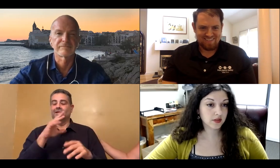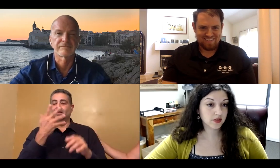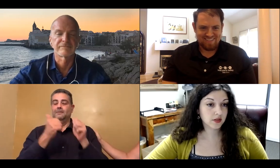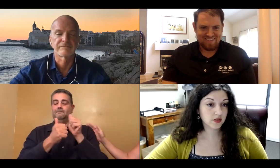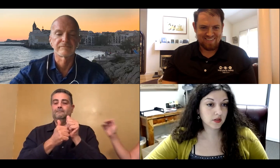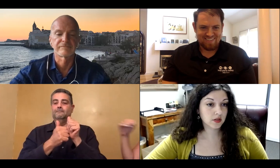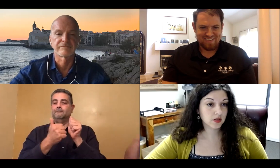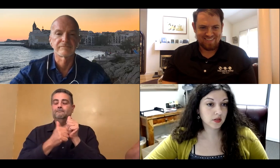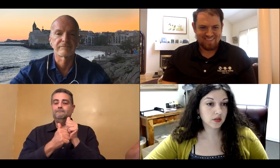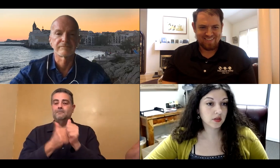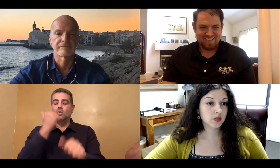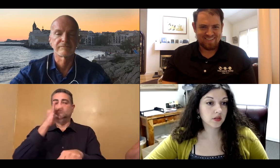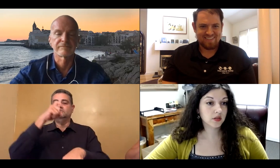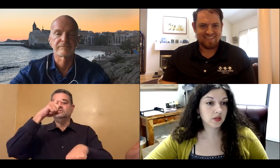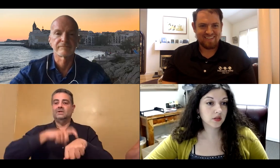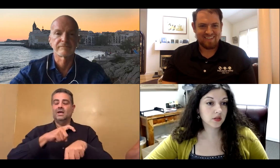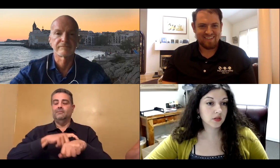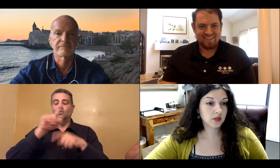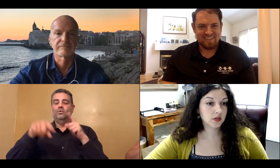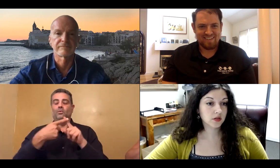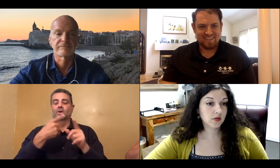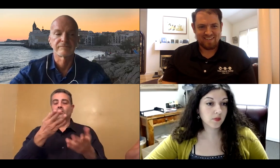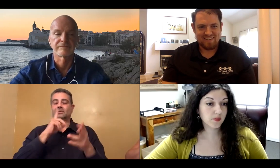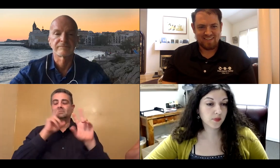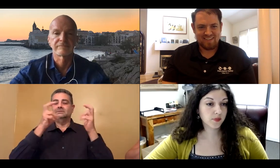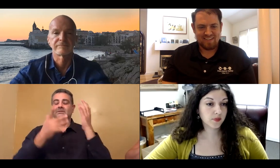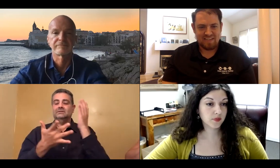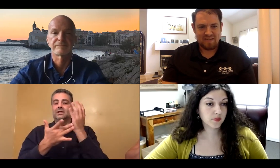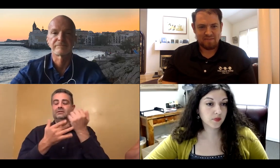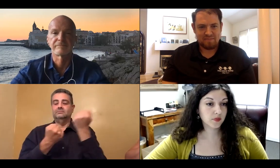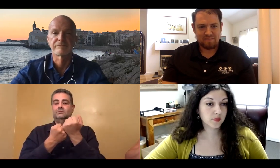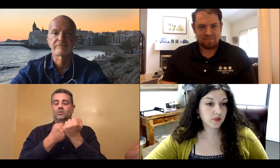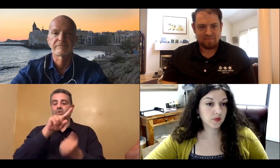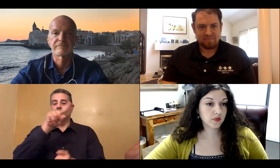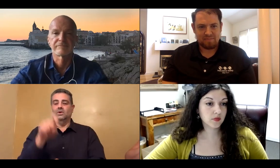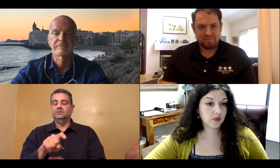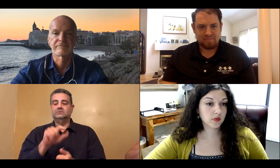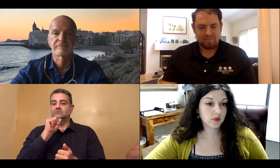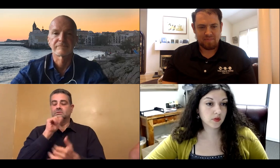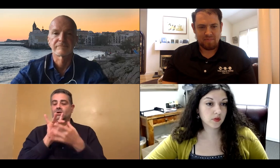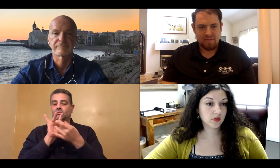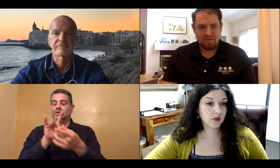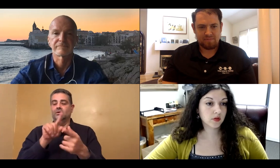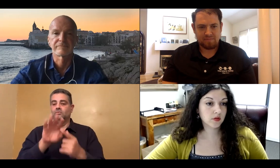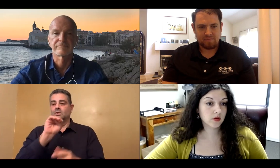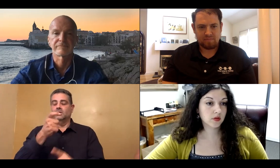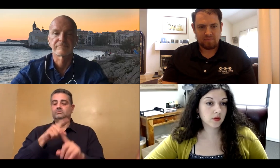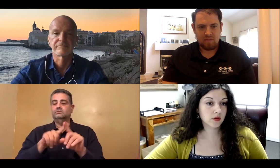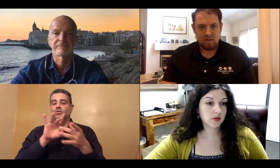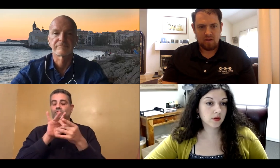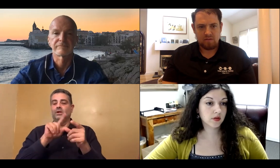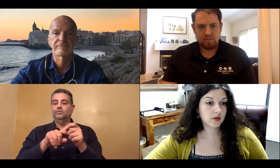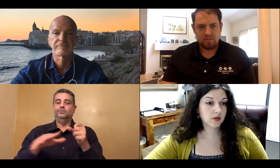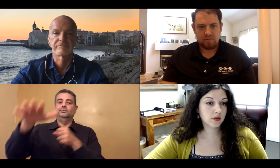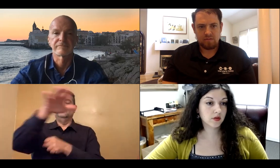Even though it means I have sometimes less time to spend with my family, I respond as best I can. But yeah, the tech support